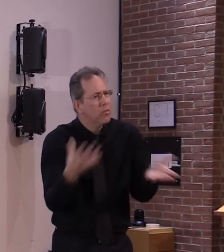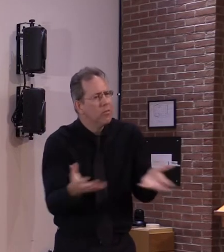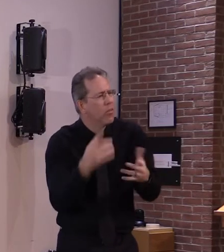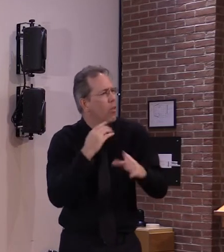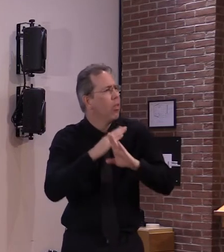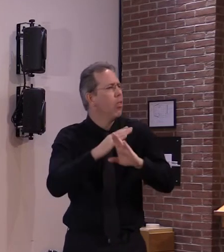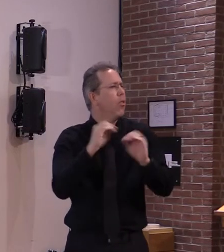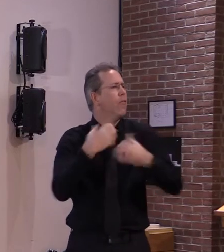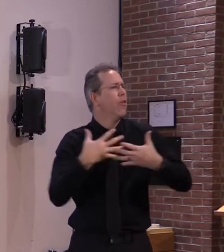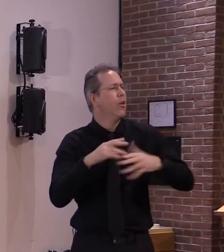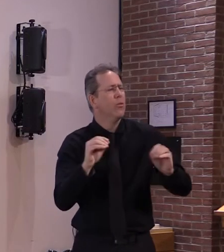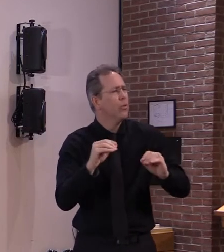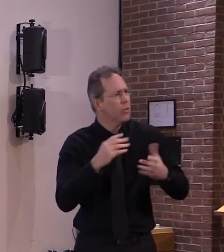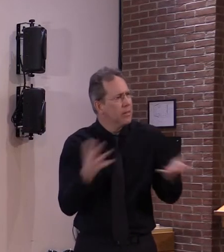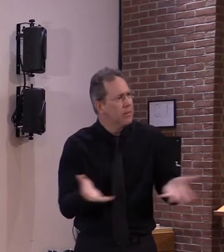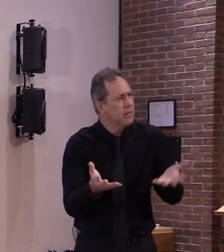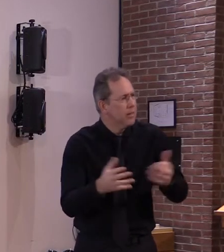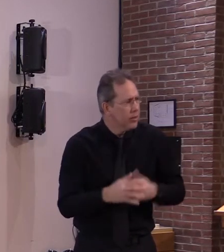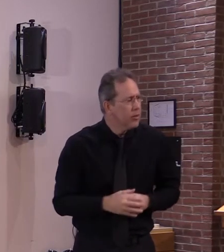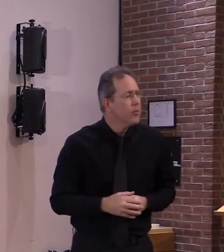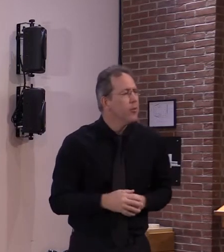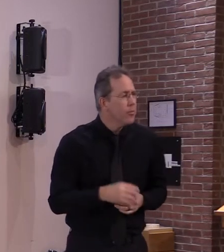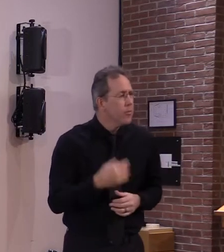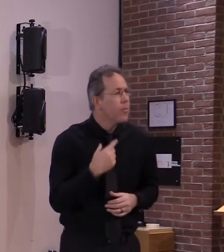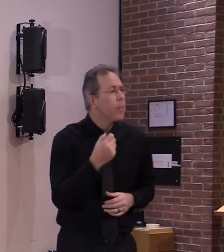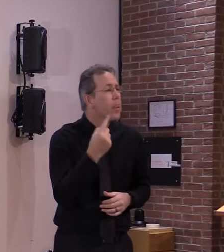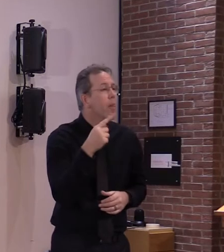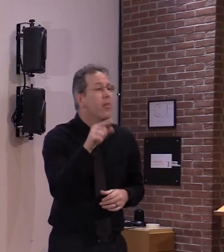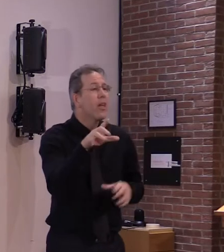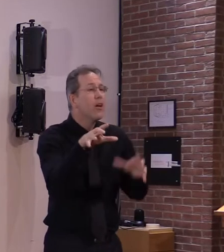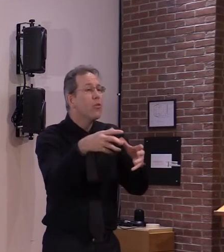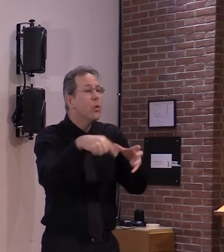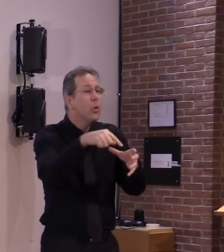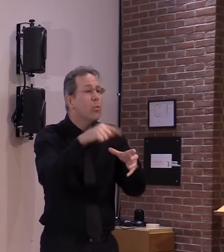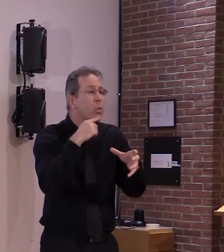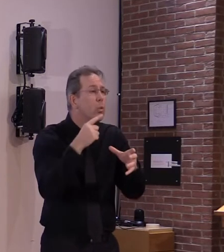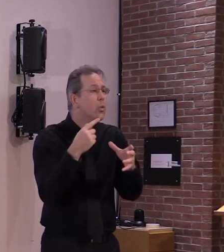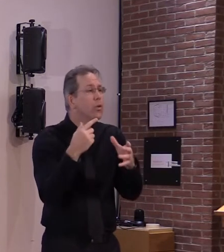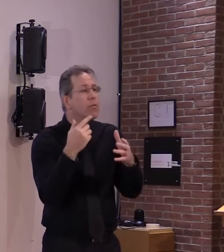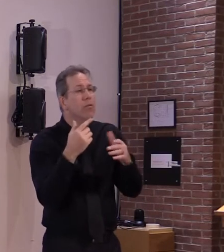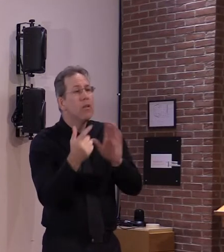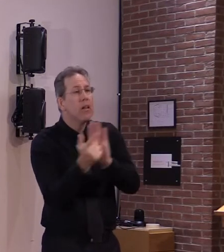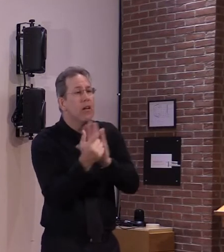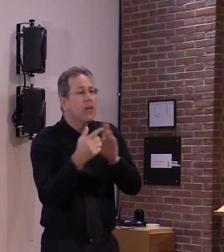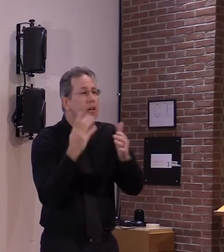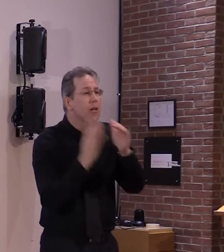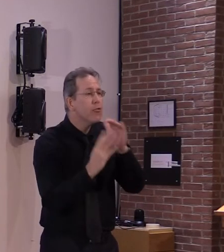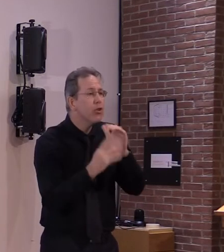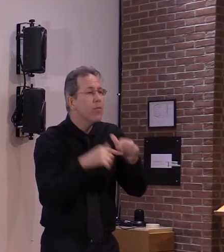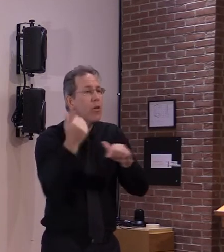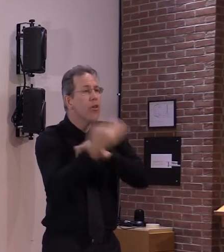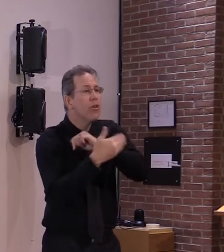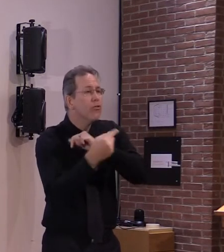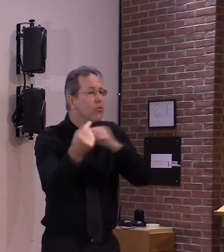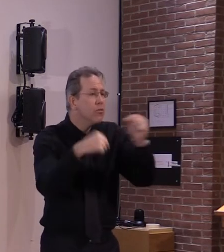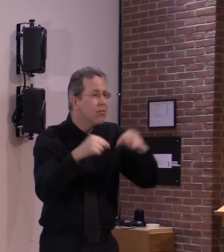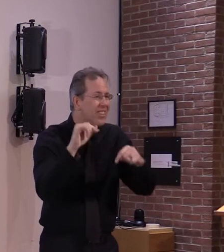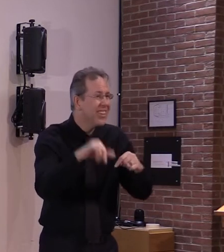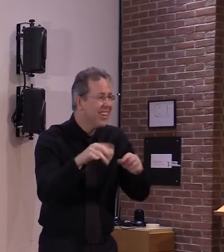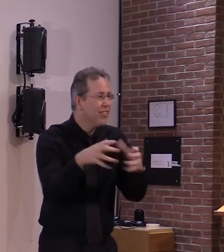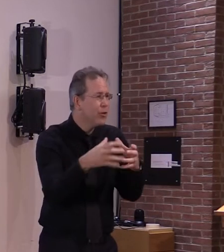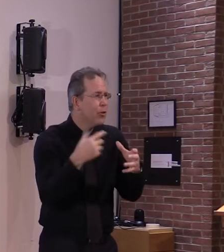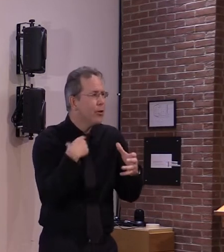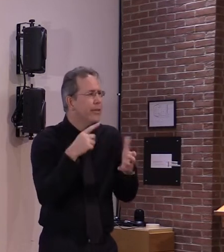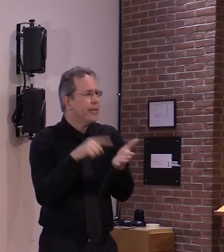prioritization though it hasn't yet made it there yet because it's a later priority group is living in congregate group